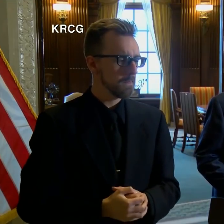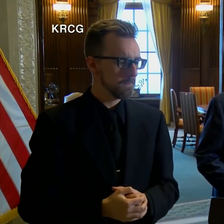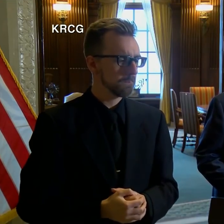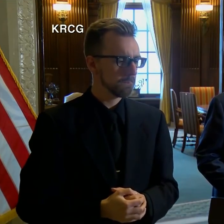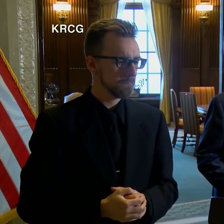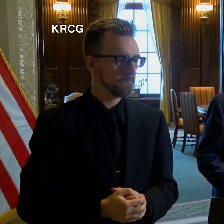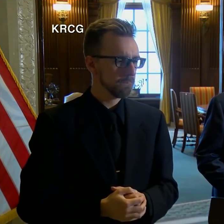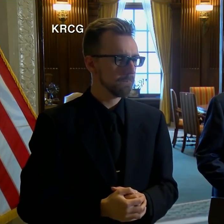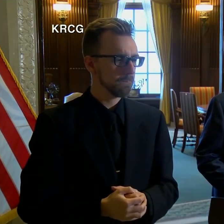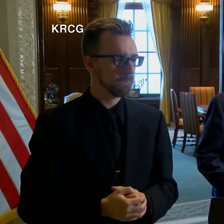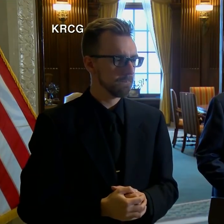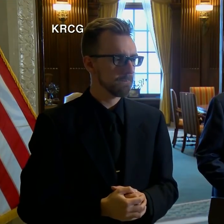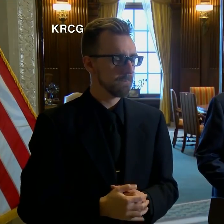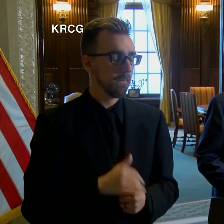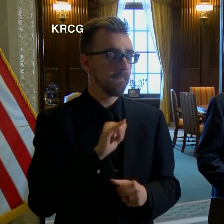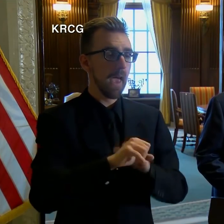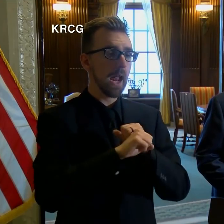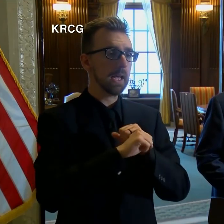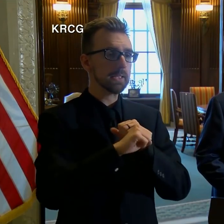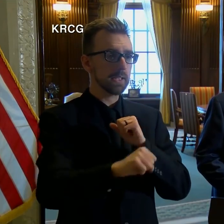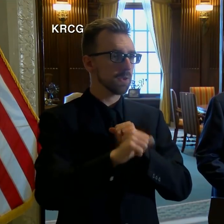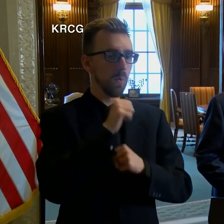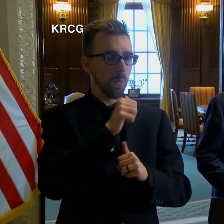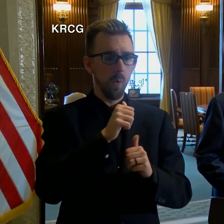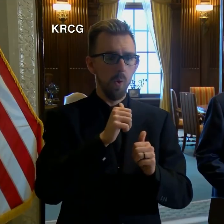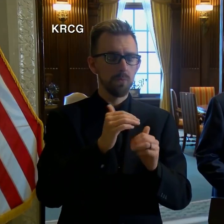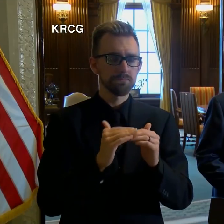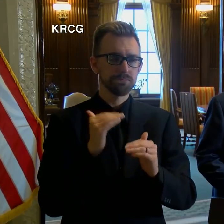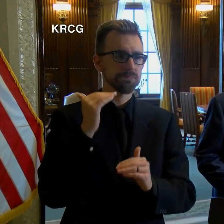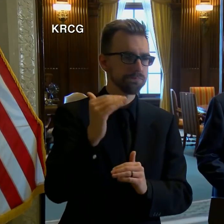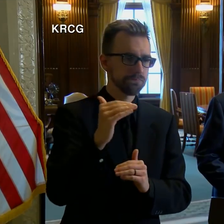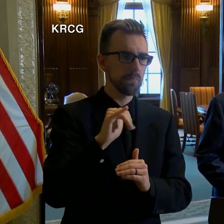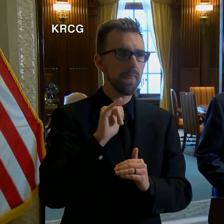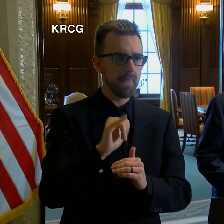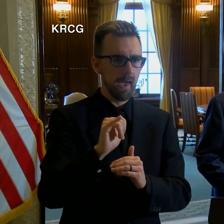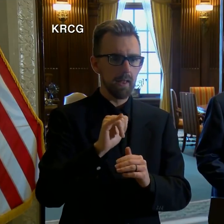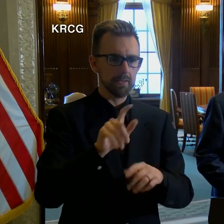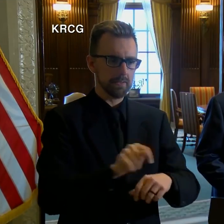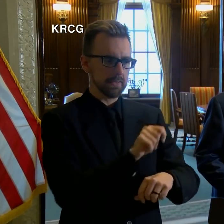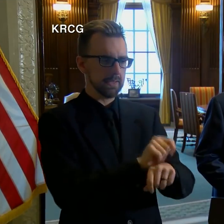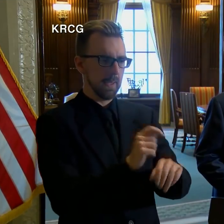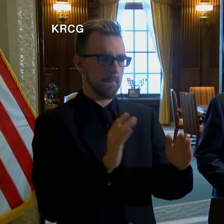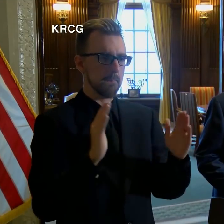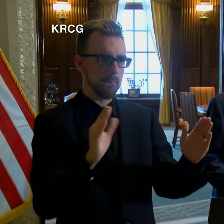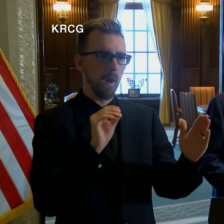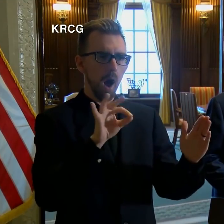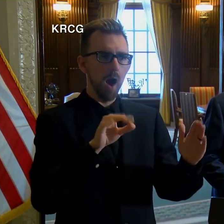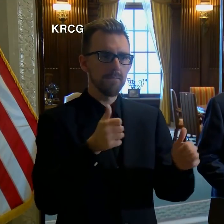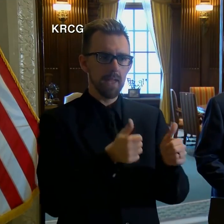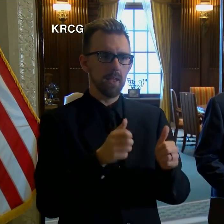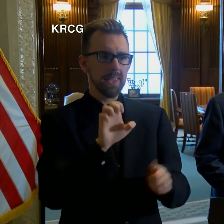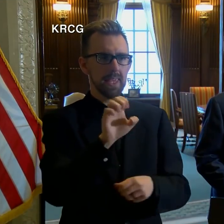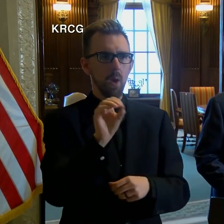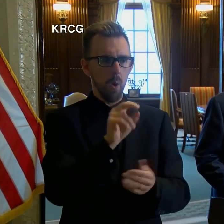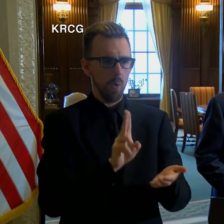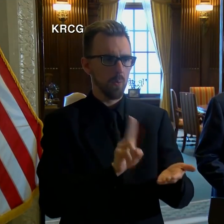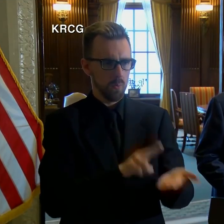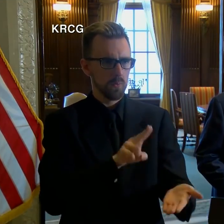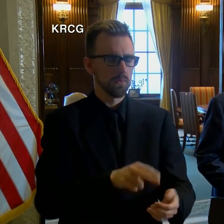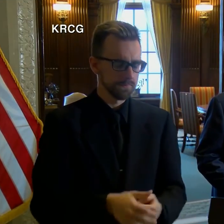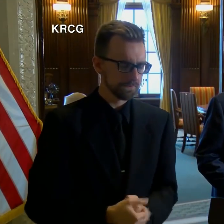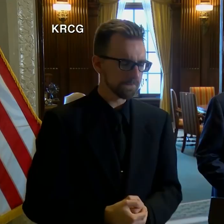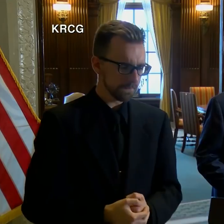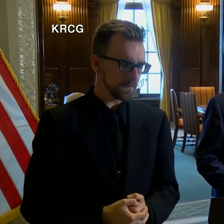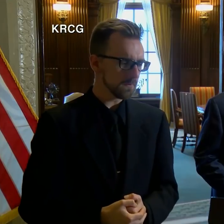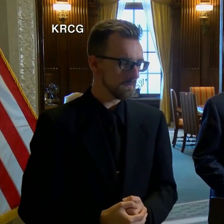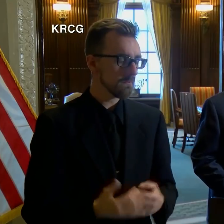said extensions not to exceed the duration of the effective period of the executive order. Now,